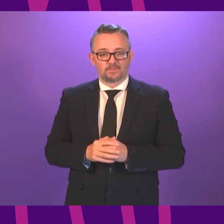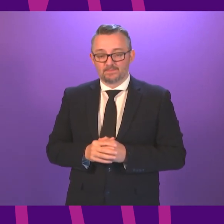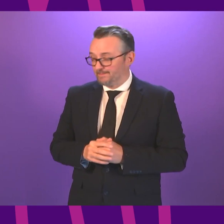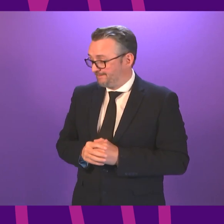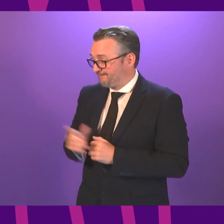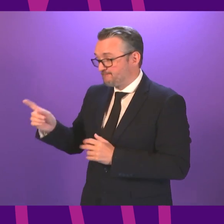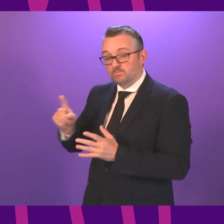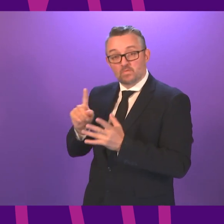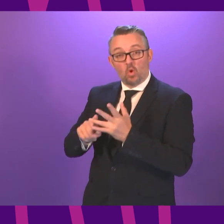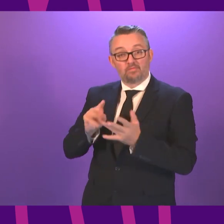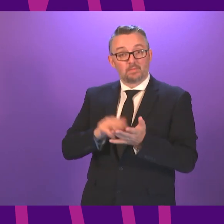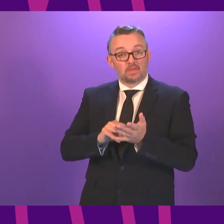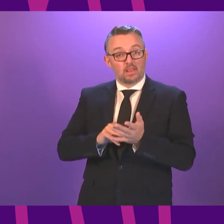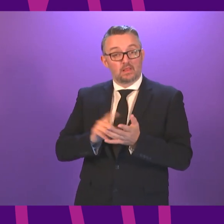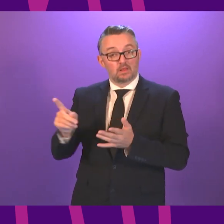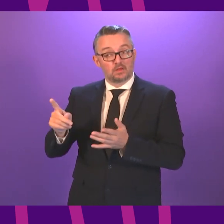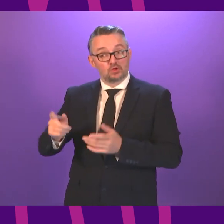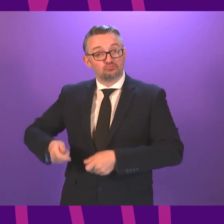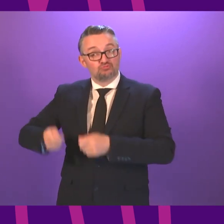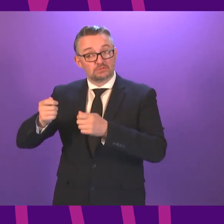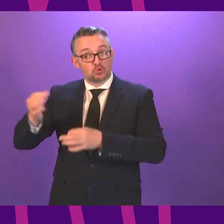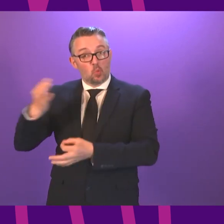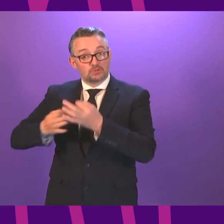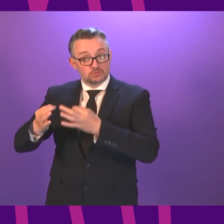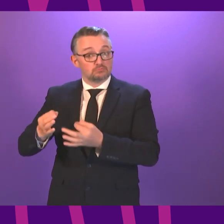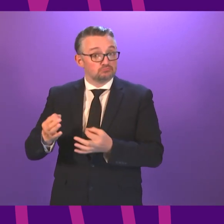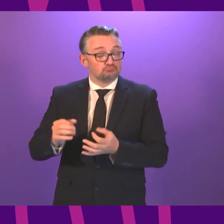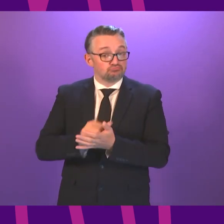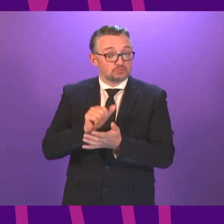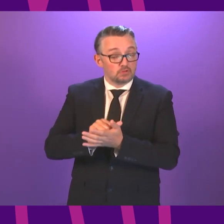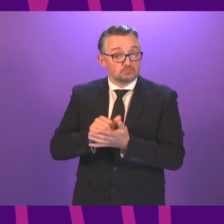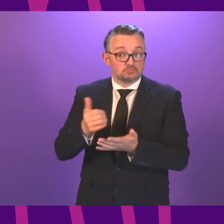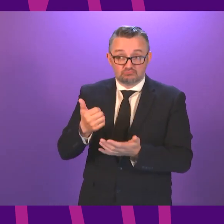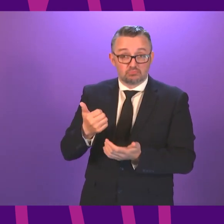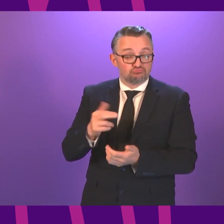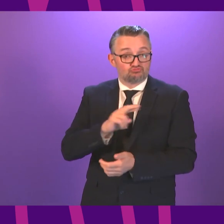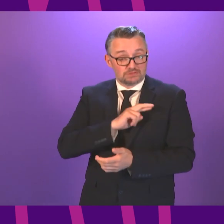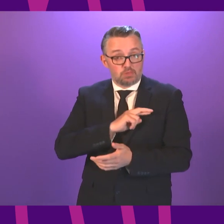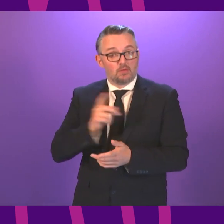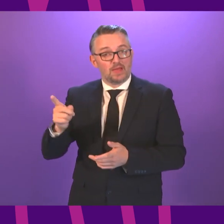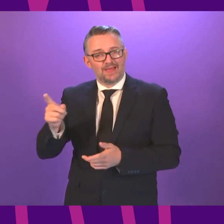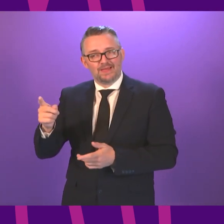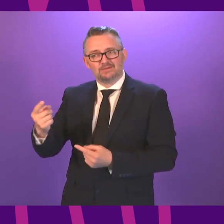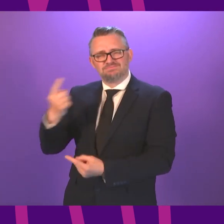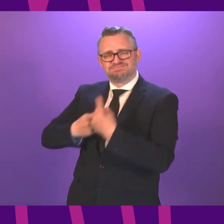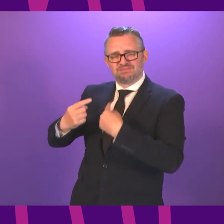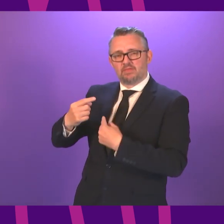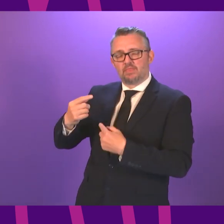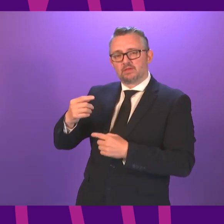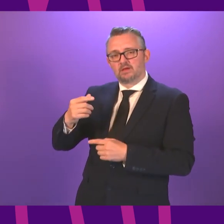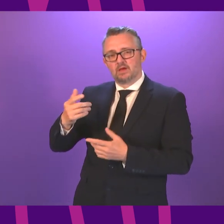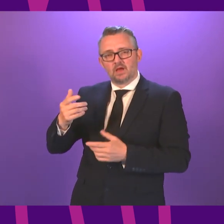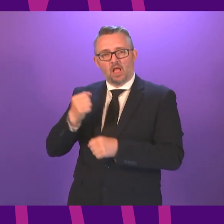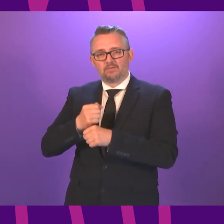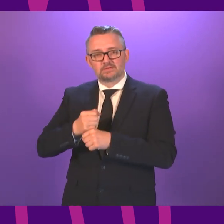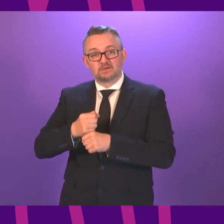Oliver Mandel raises reasonable questions but in his characterisation of this government I would simply say that his assessment